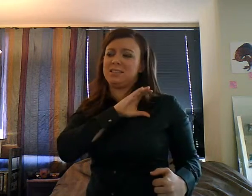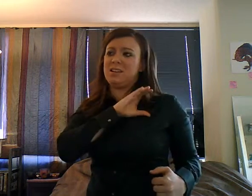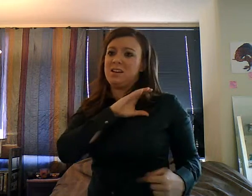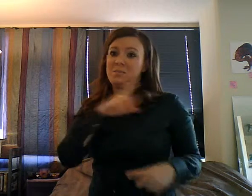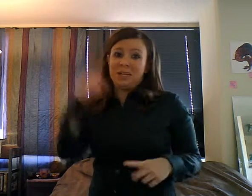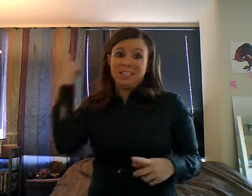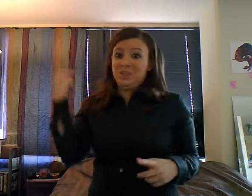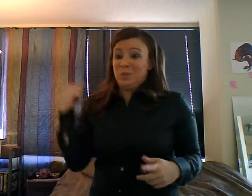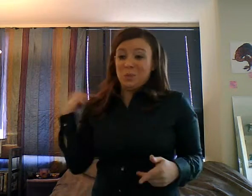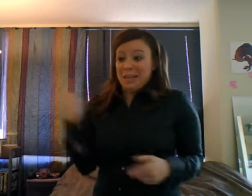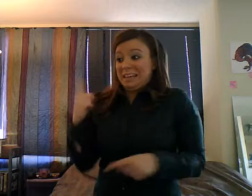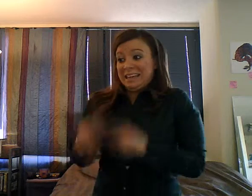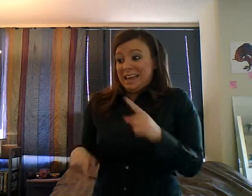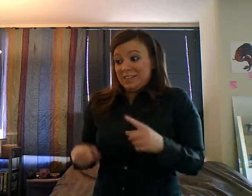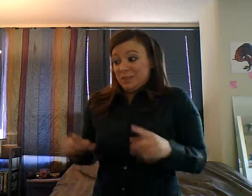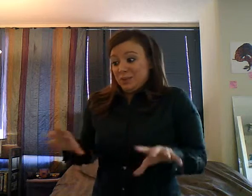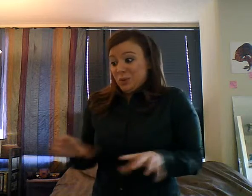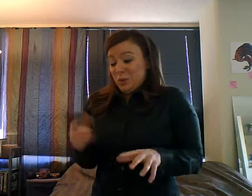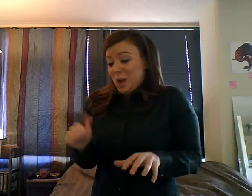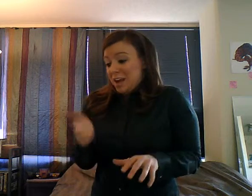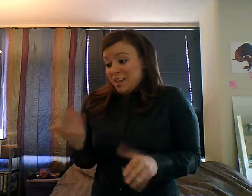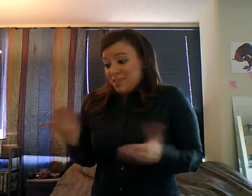got hope, and that makes me sleep better at night.